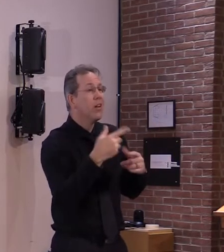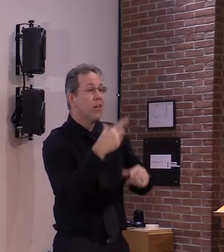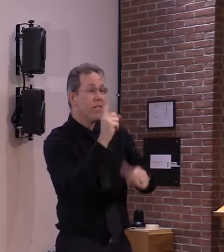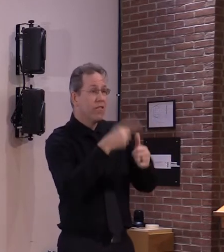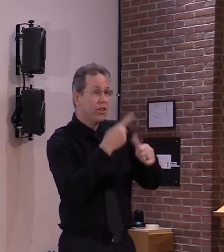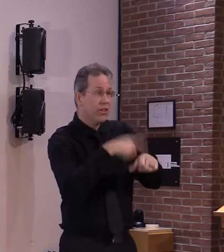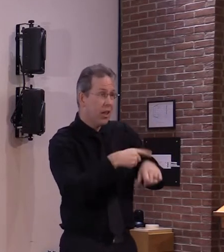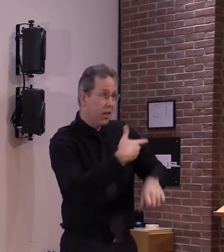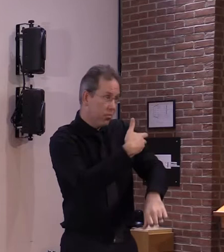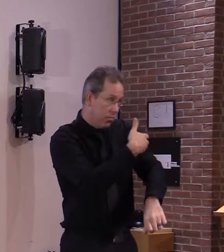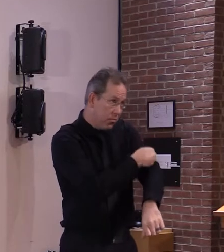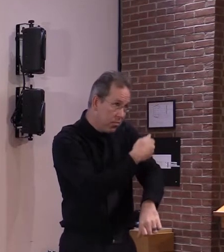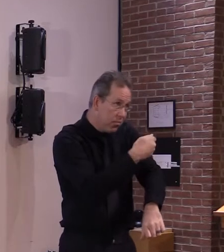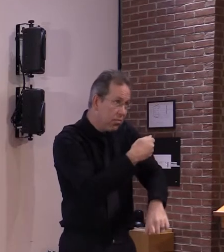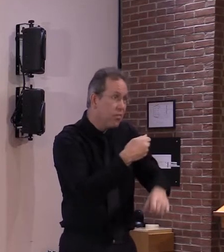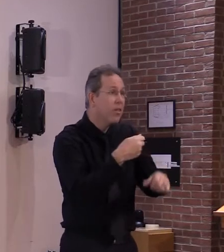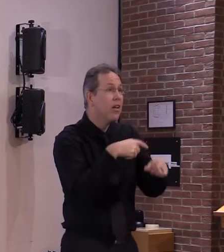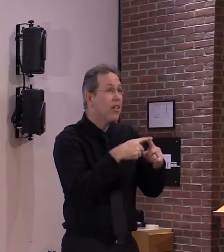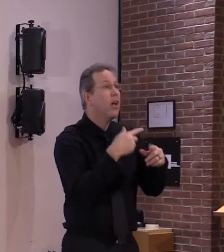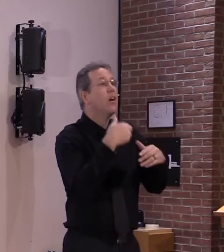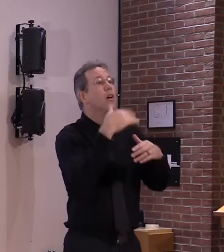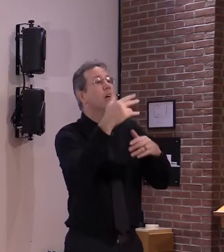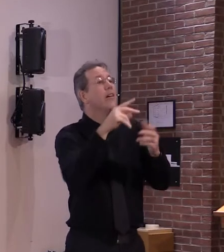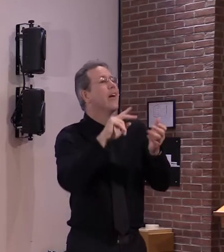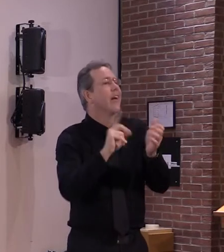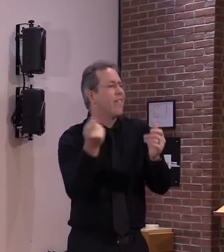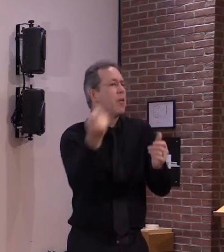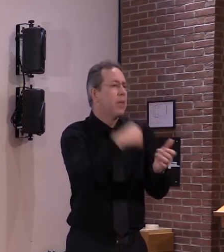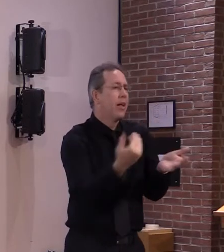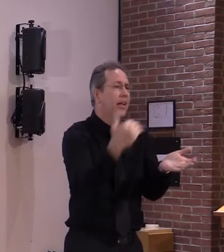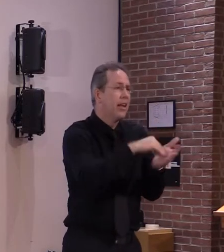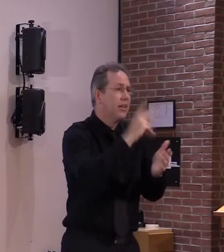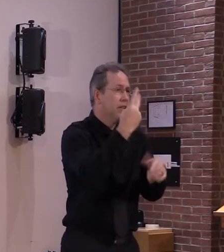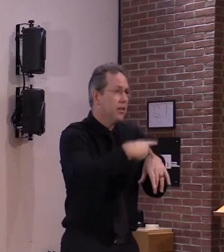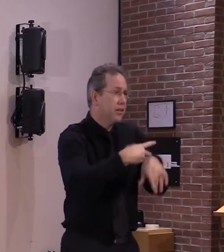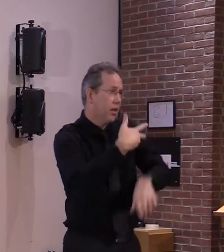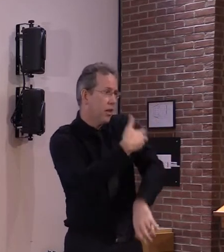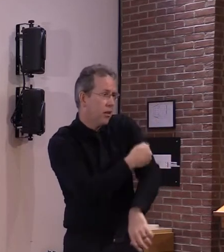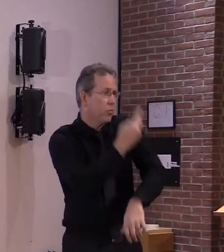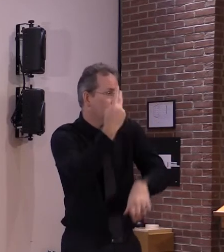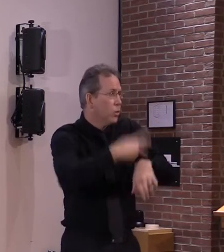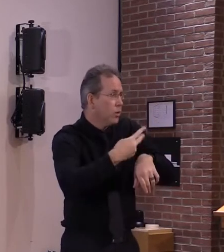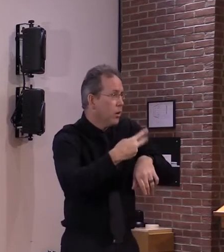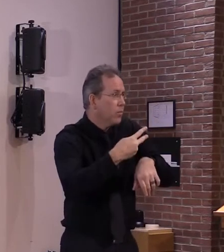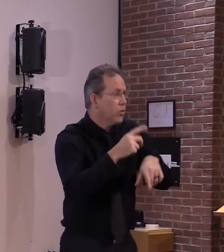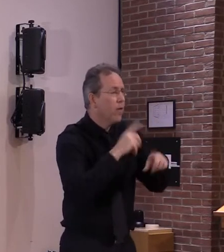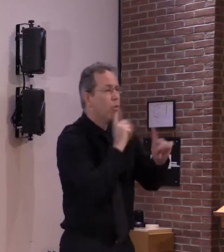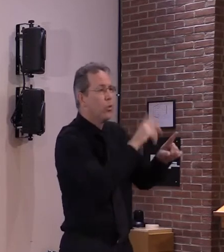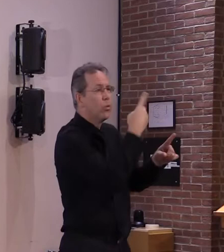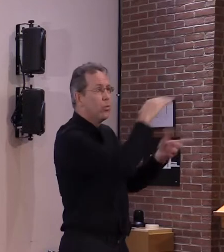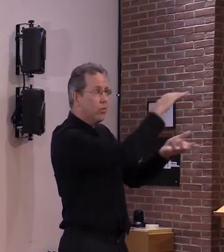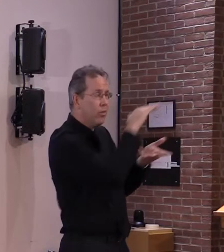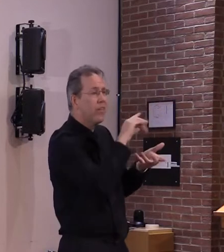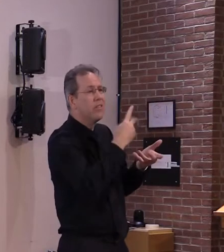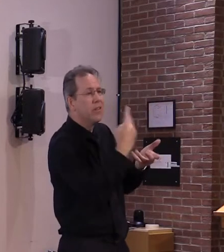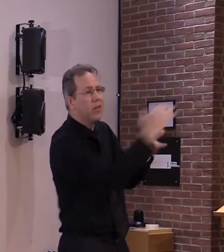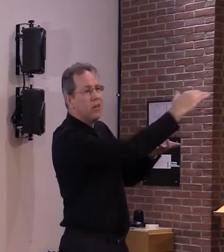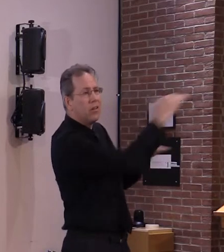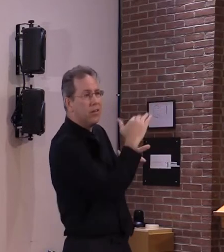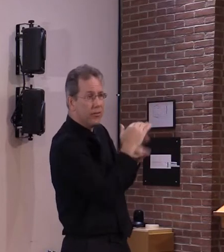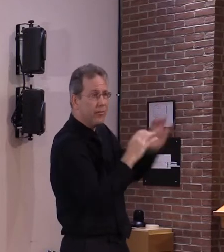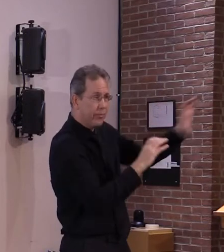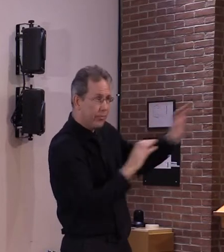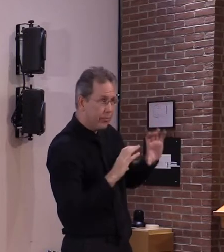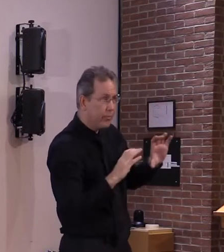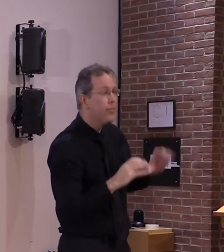later and we have placed a pre-order for the moderna vaccine pending its